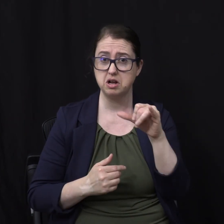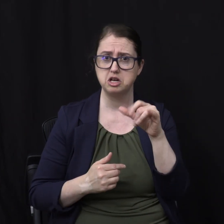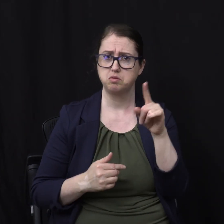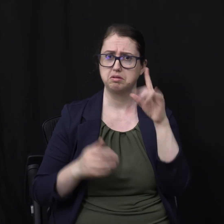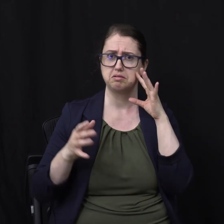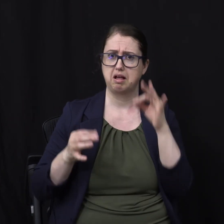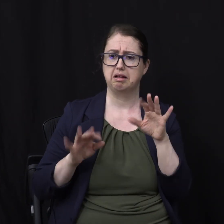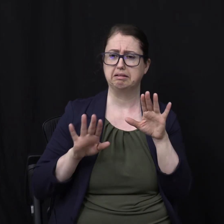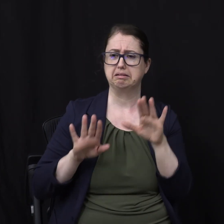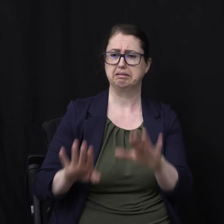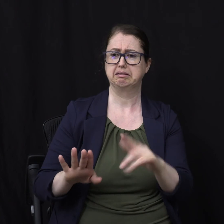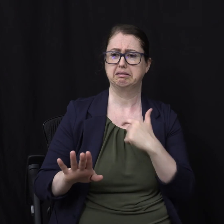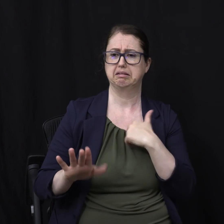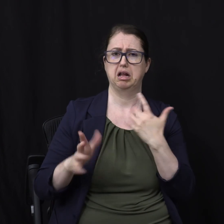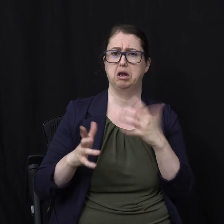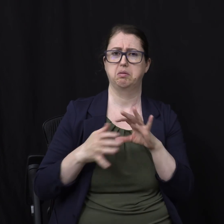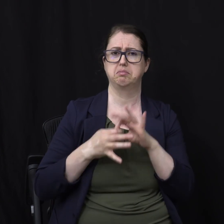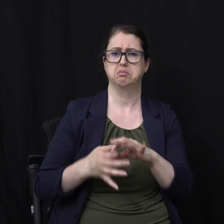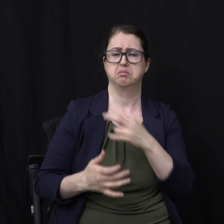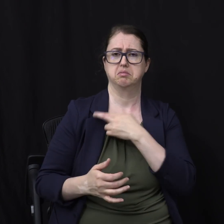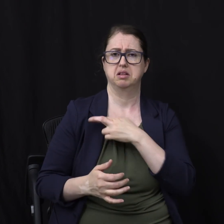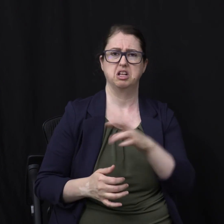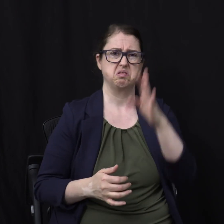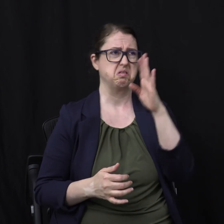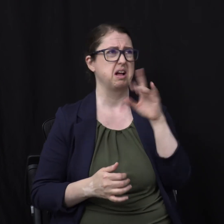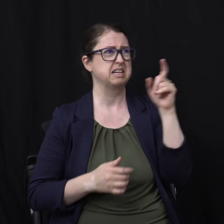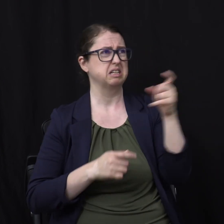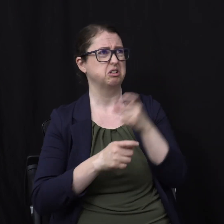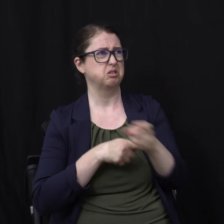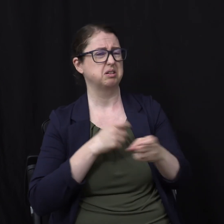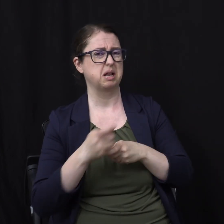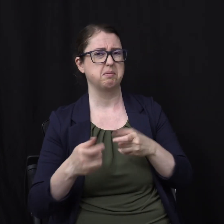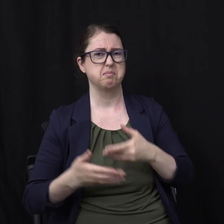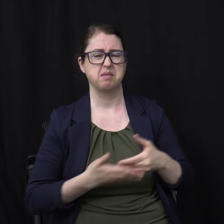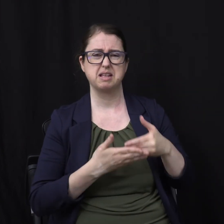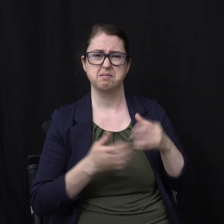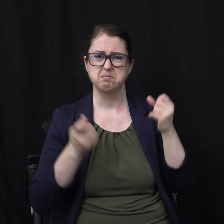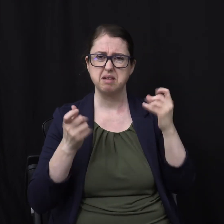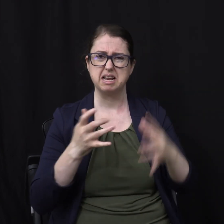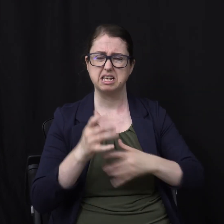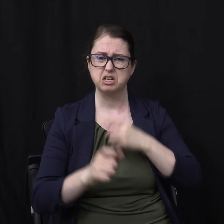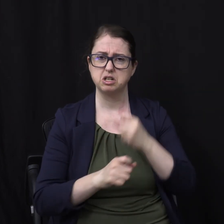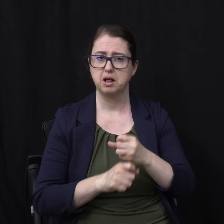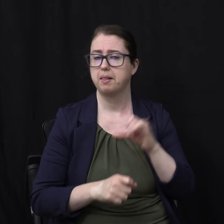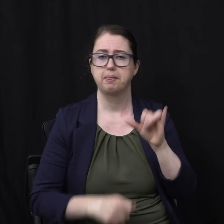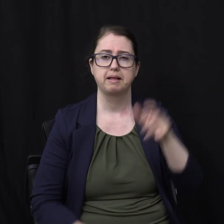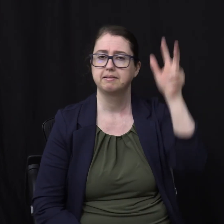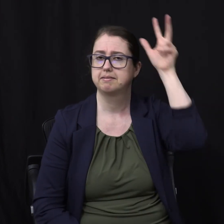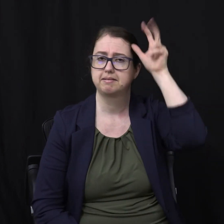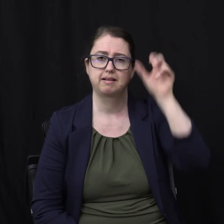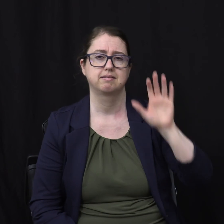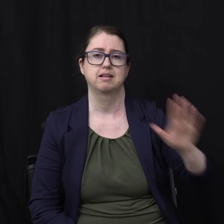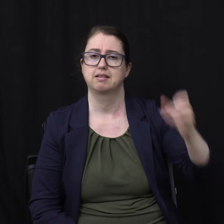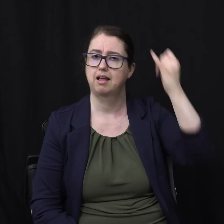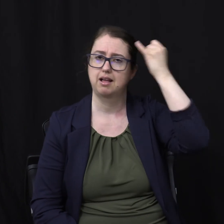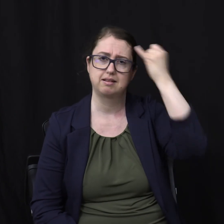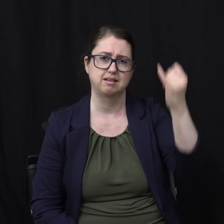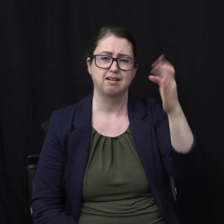God as a child abuser Torturing babies For billions upon Billions of years That is the devil's idea God would